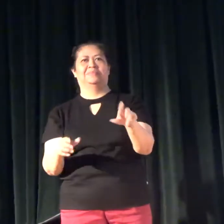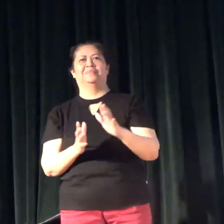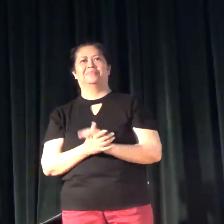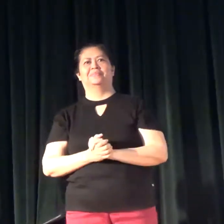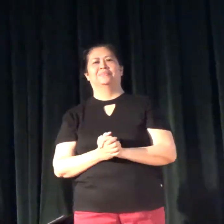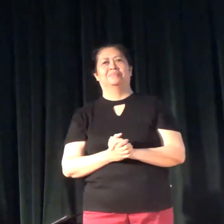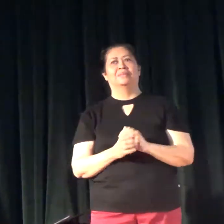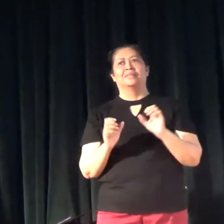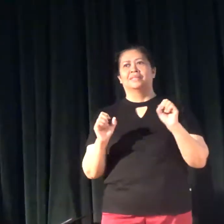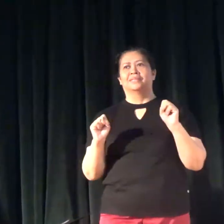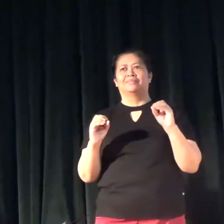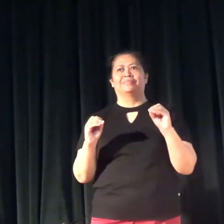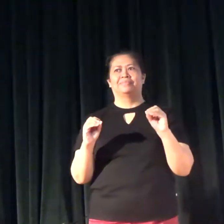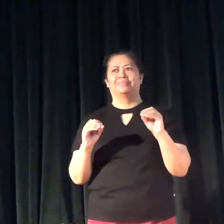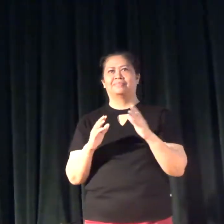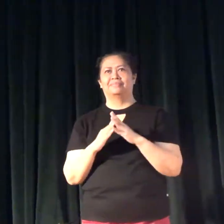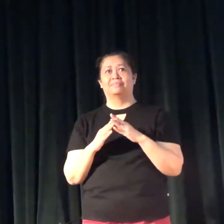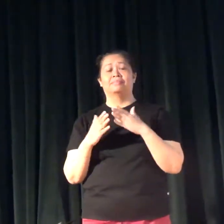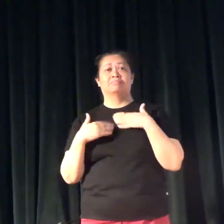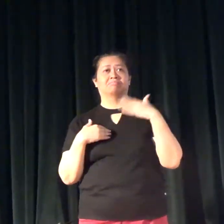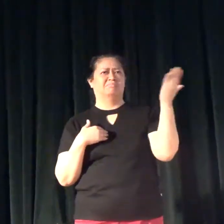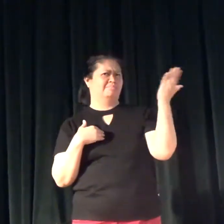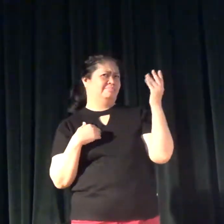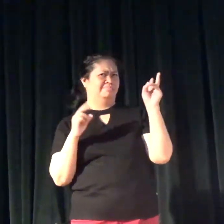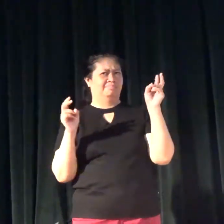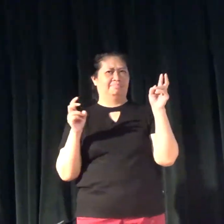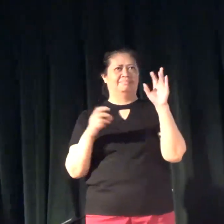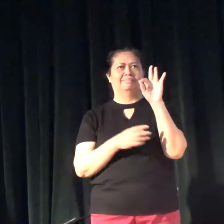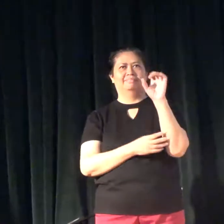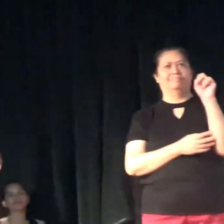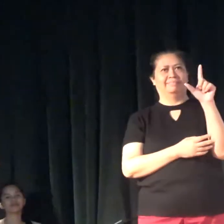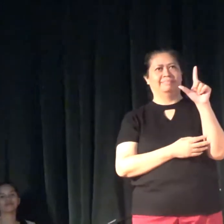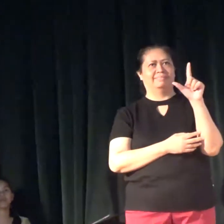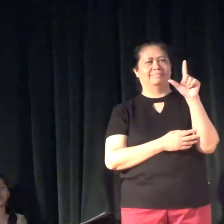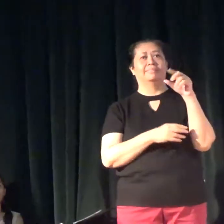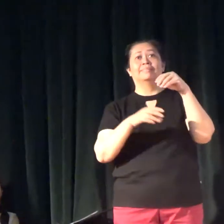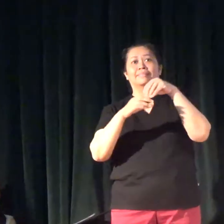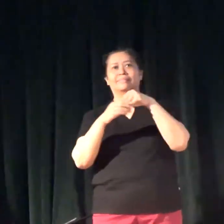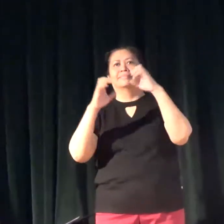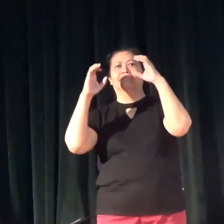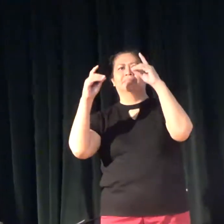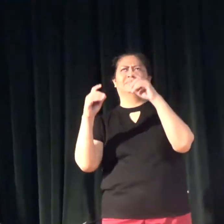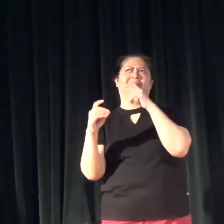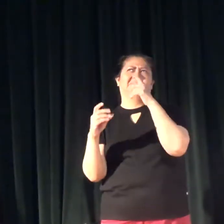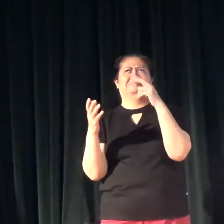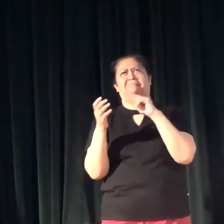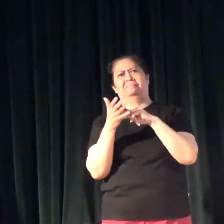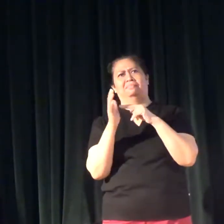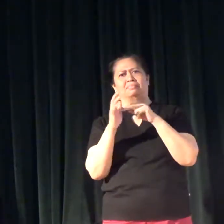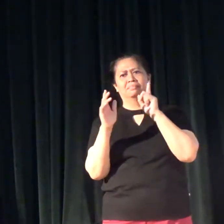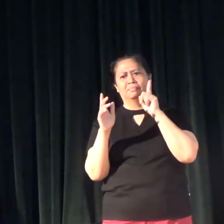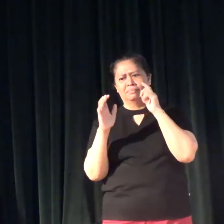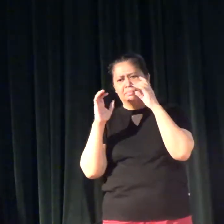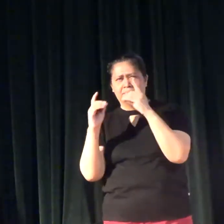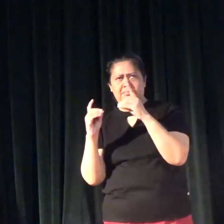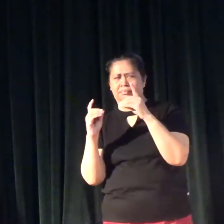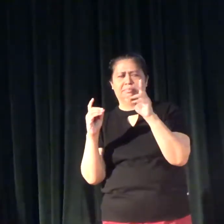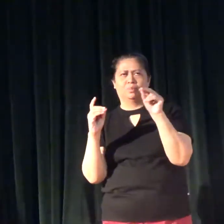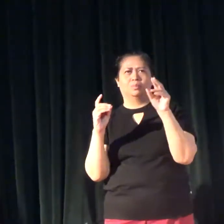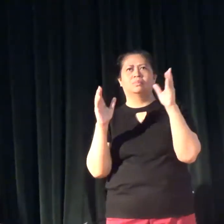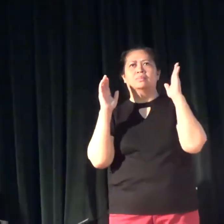And so my thought has to do with FSL in education, not necessarily deaf education.